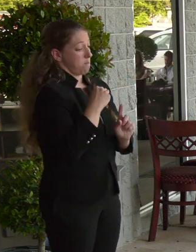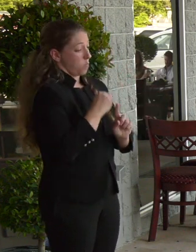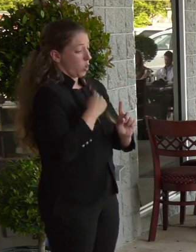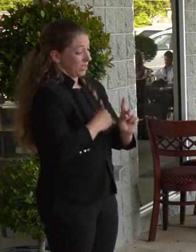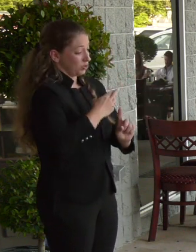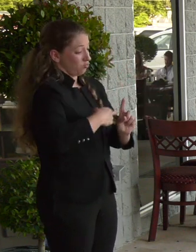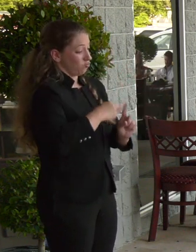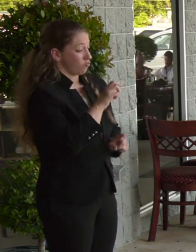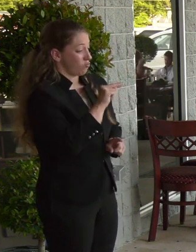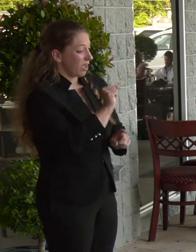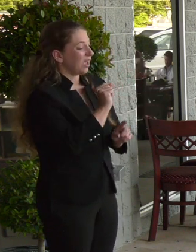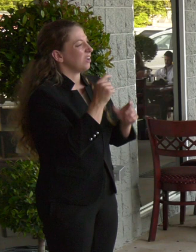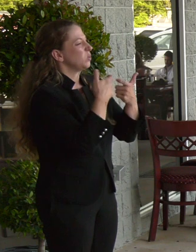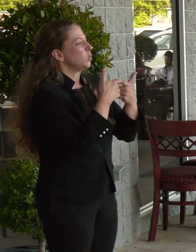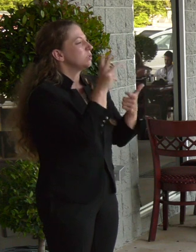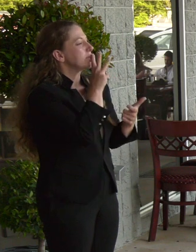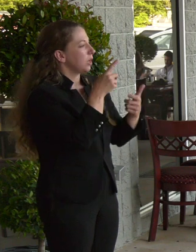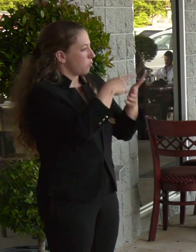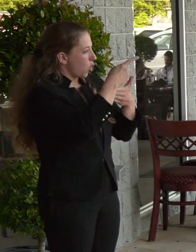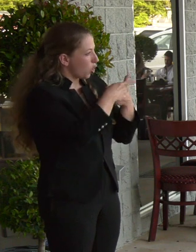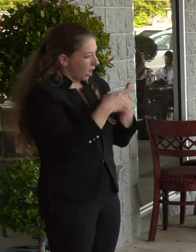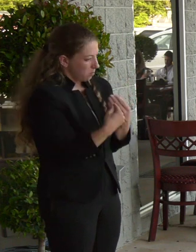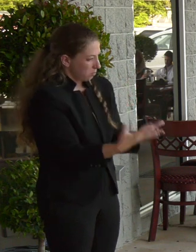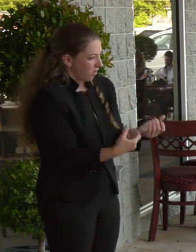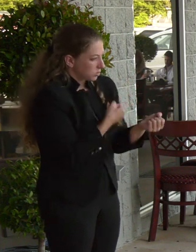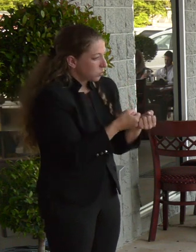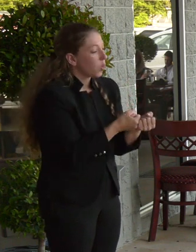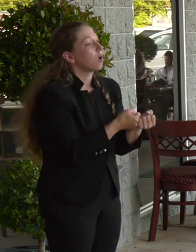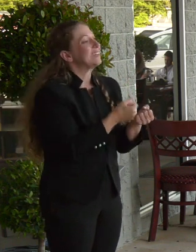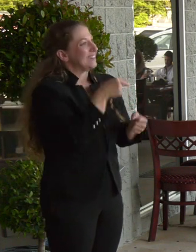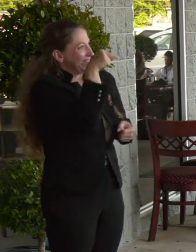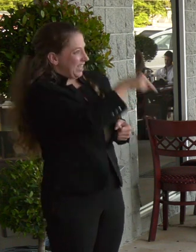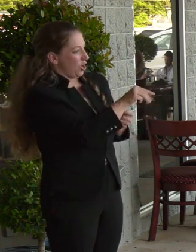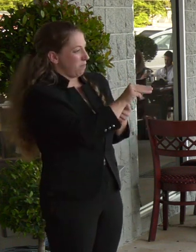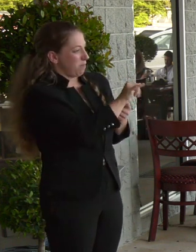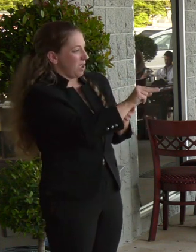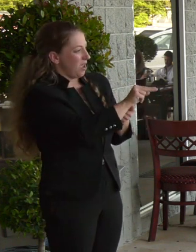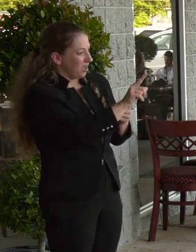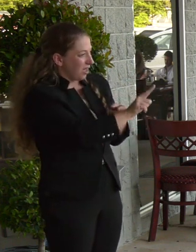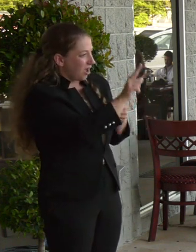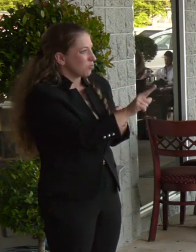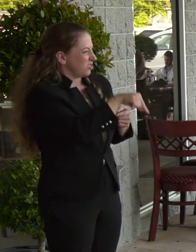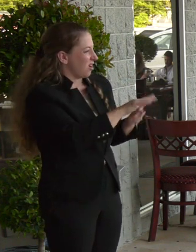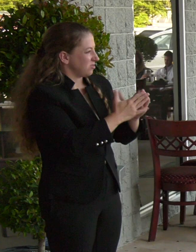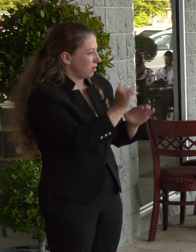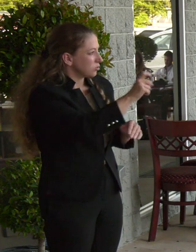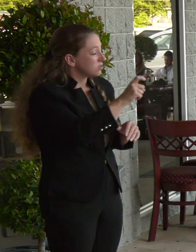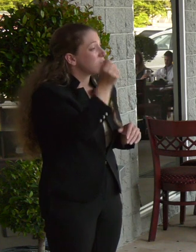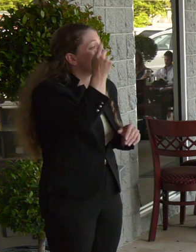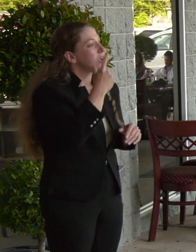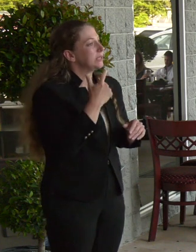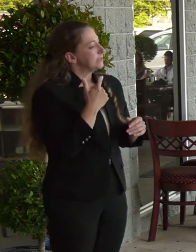library, and many employees are dedicated to providing relief to citizens in need. However, we are looking at curbside pickup and return